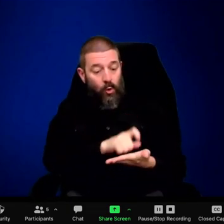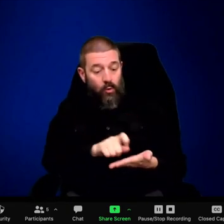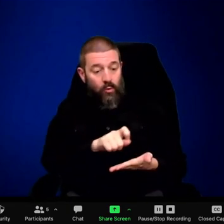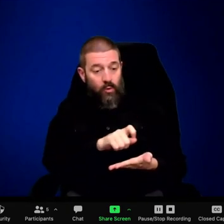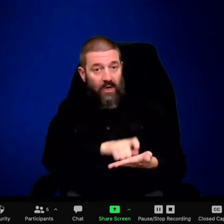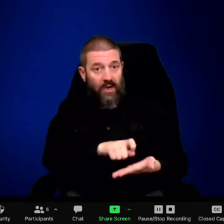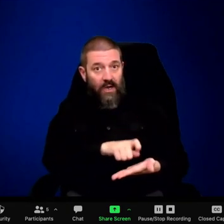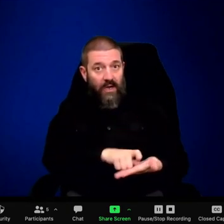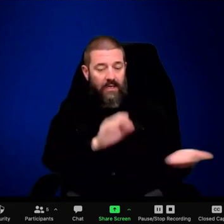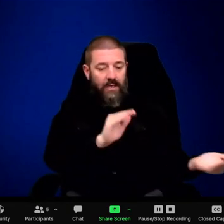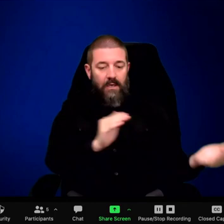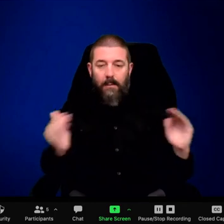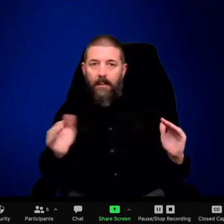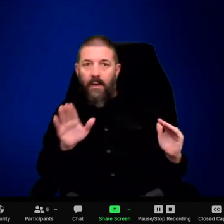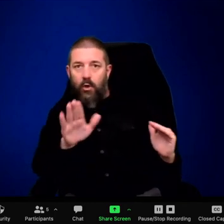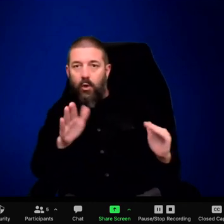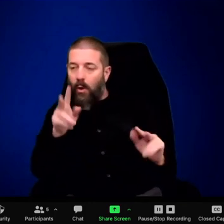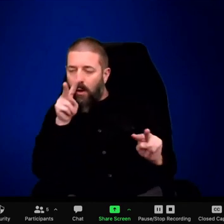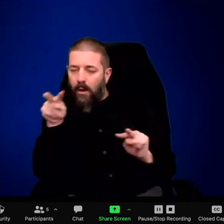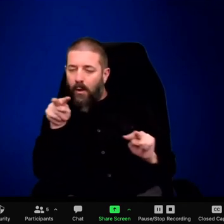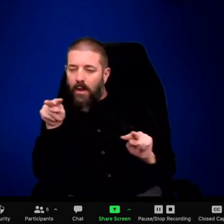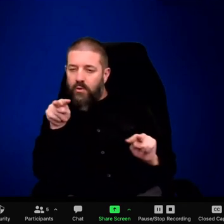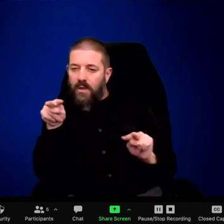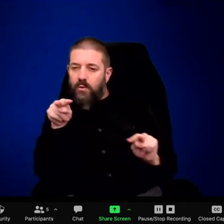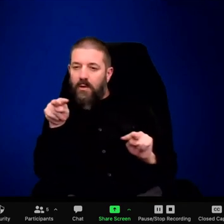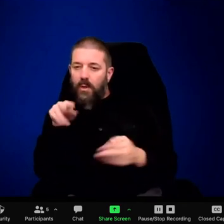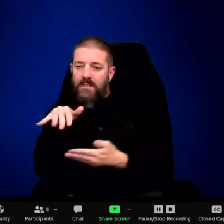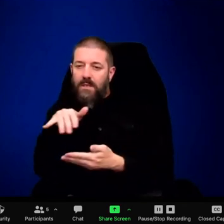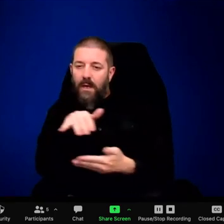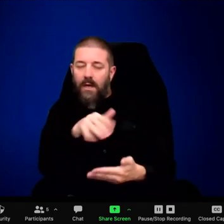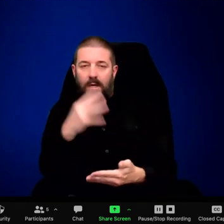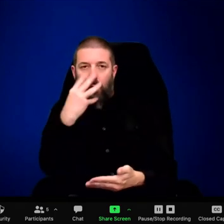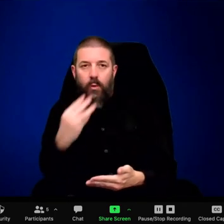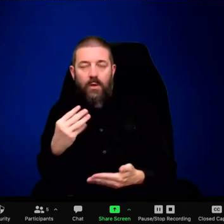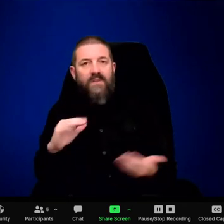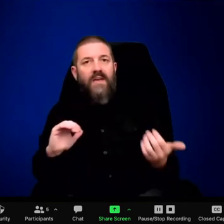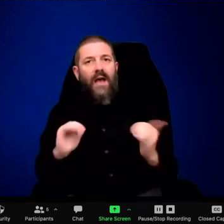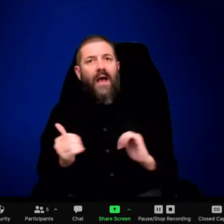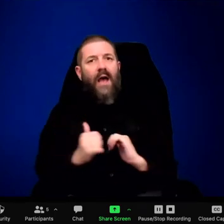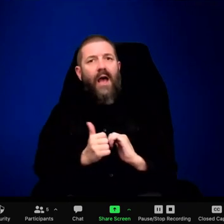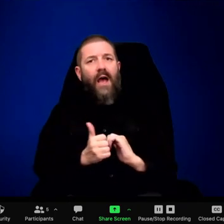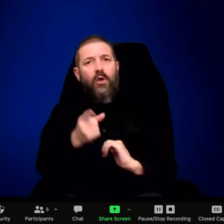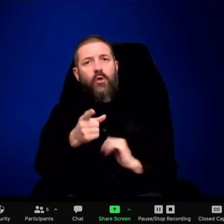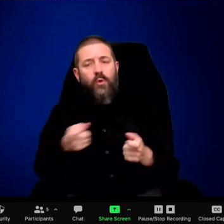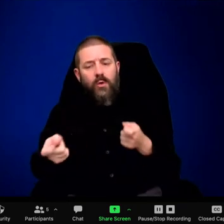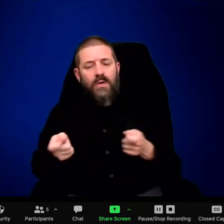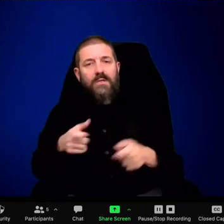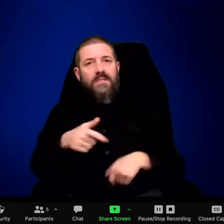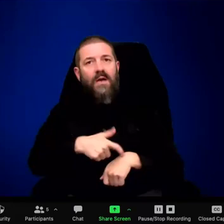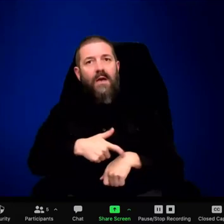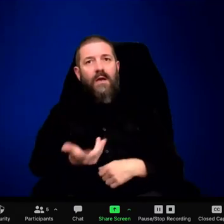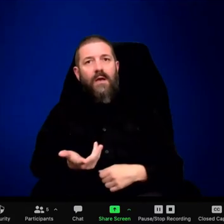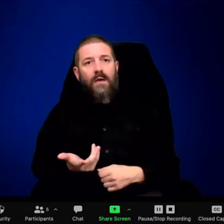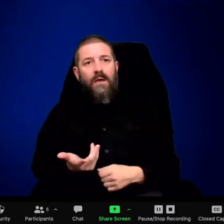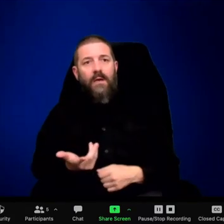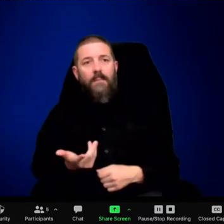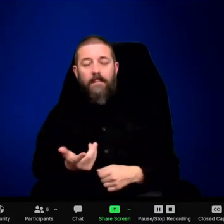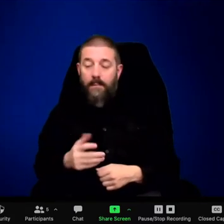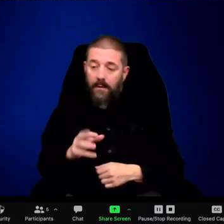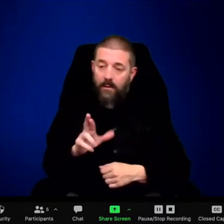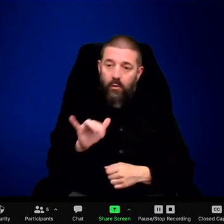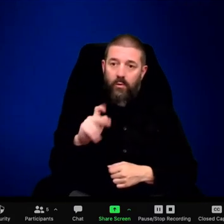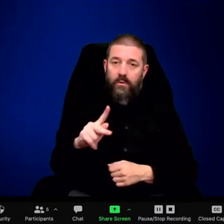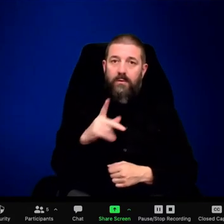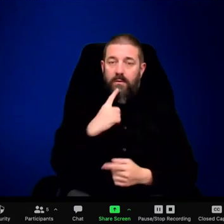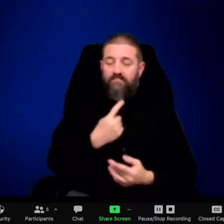it's a great thing to see. Yeah. I've known quite a few hunters converted, say, because it's the